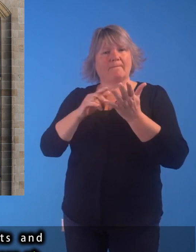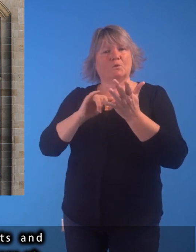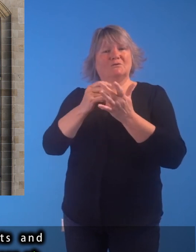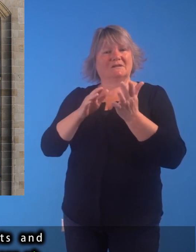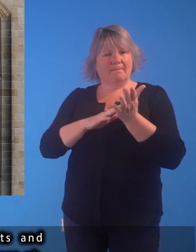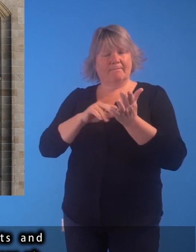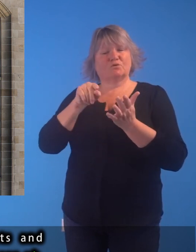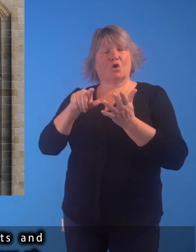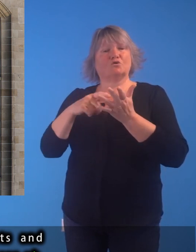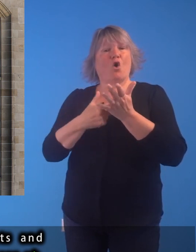.uk